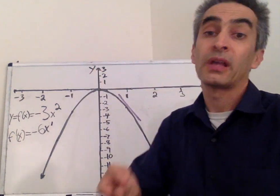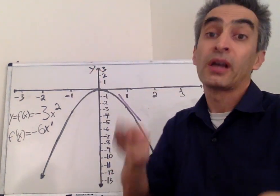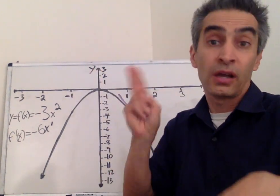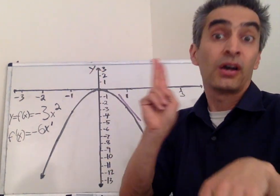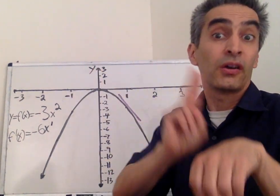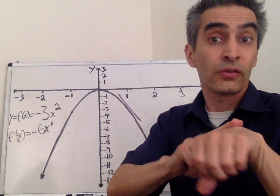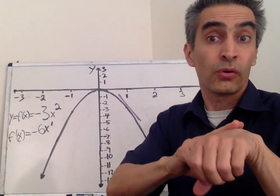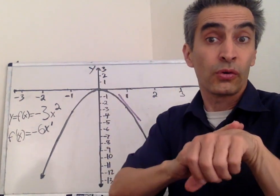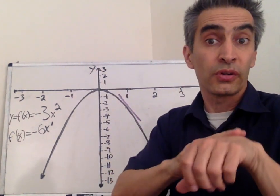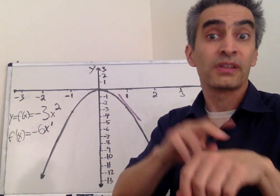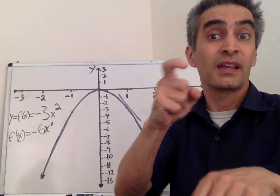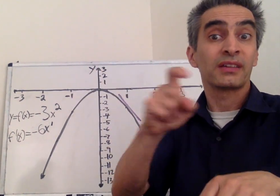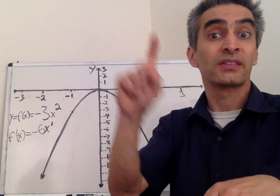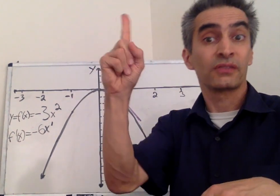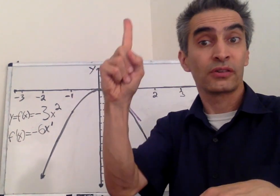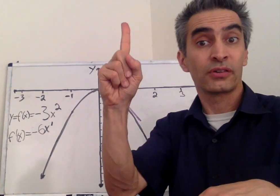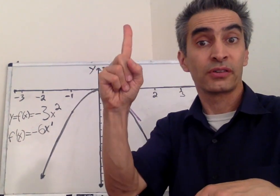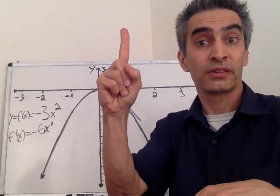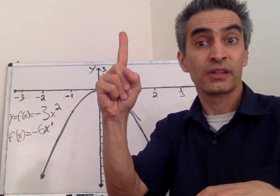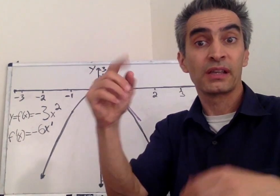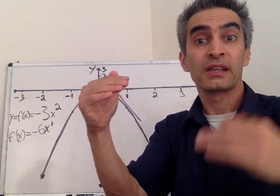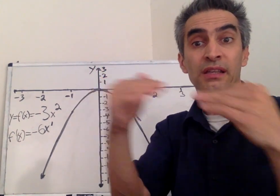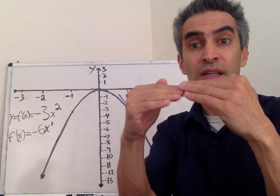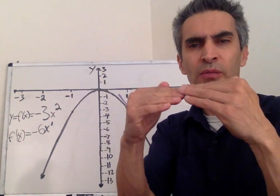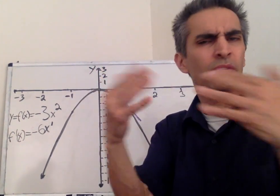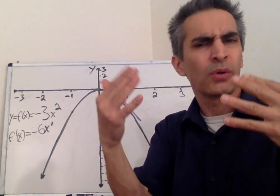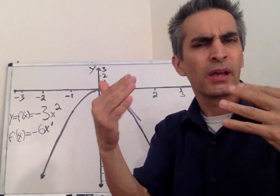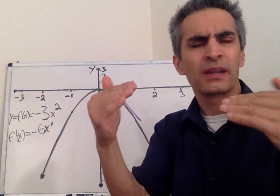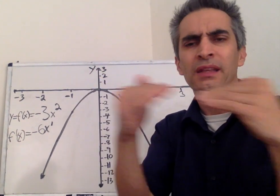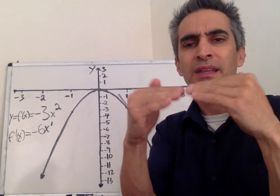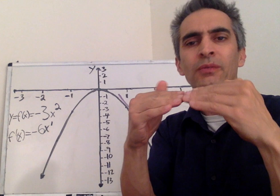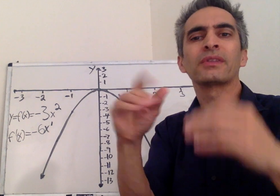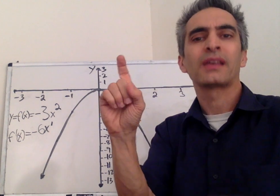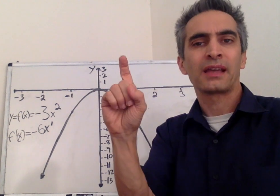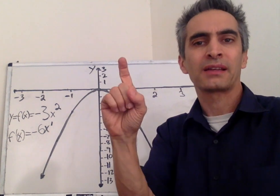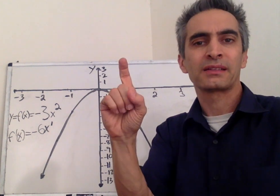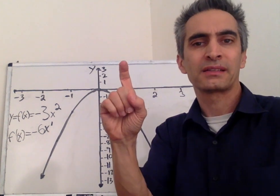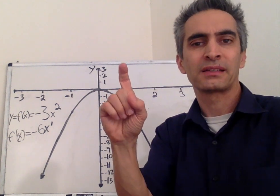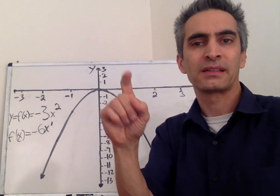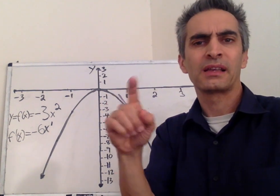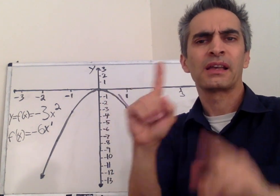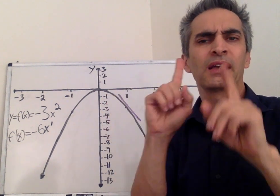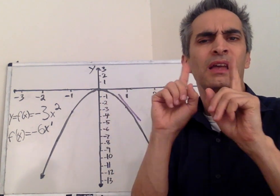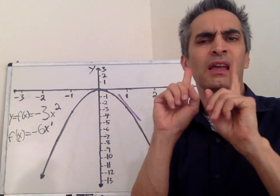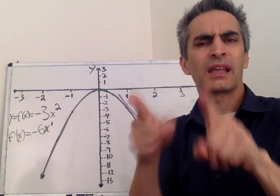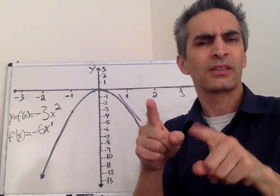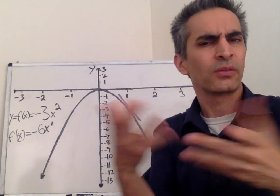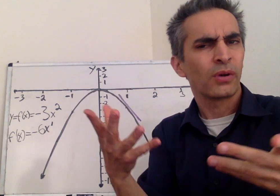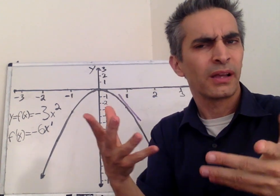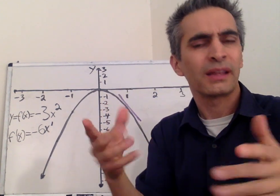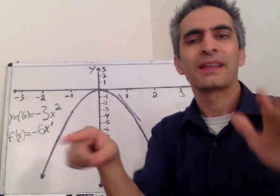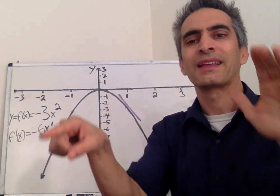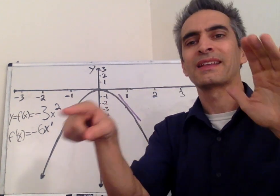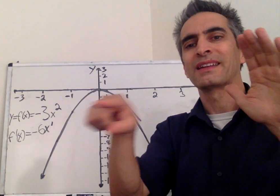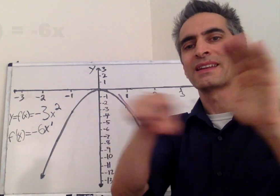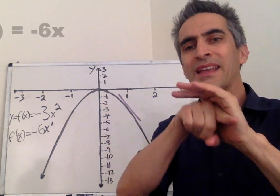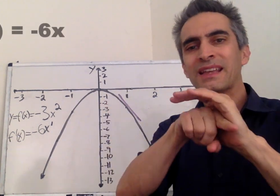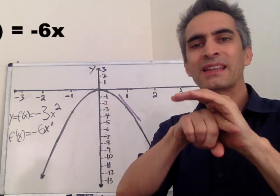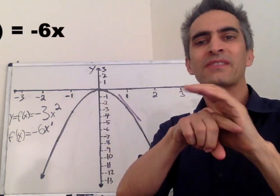Of course, x to the first power equals x. The answer is negative